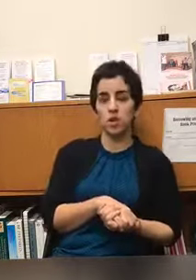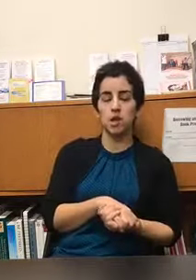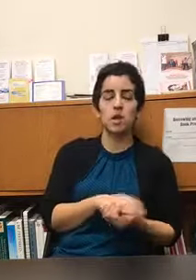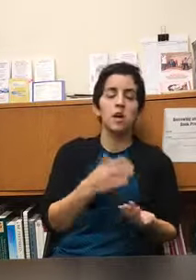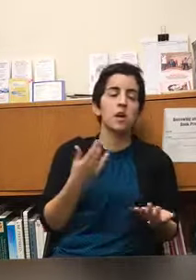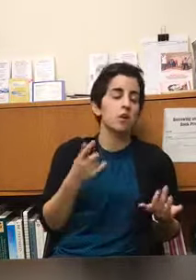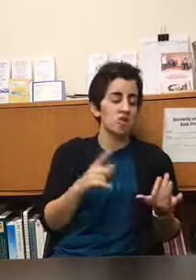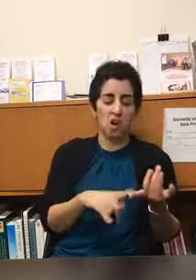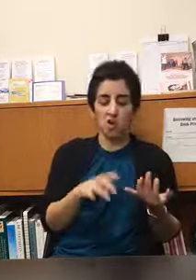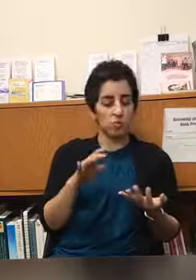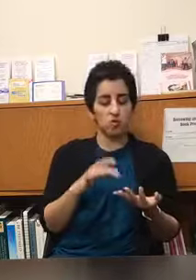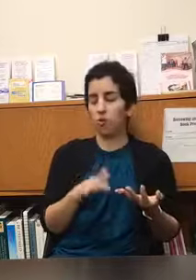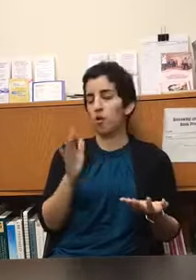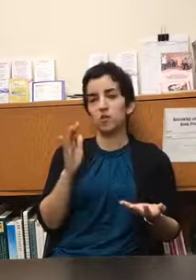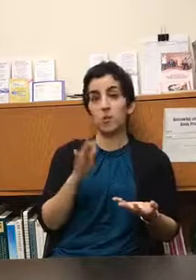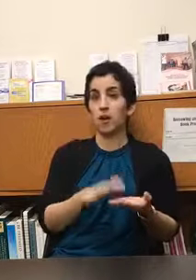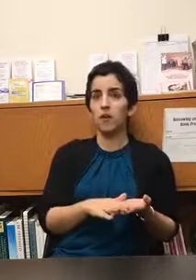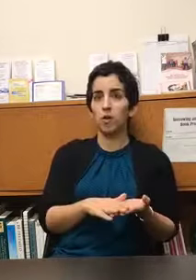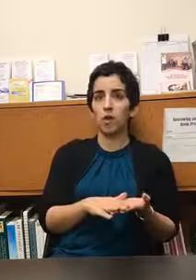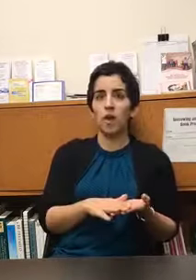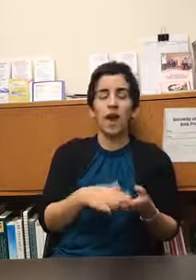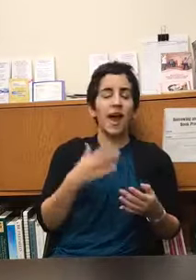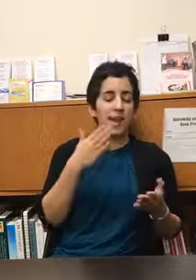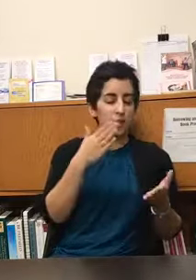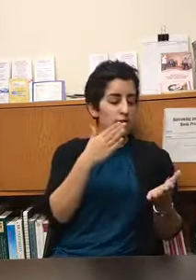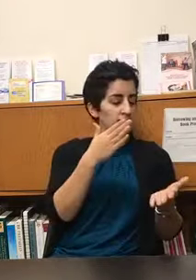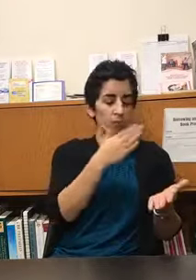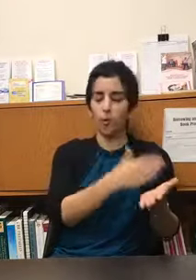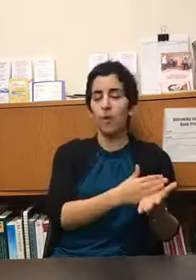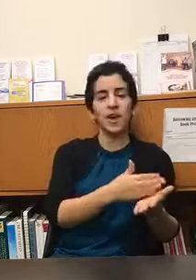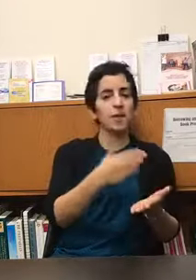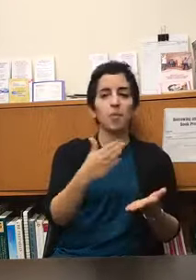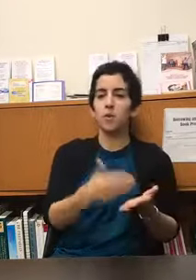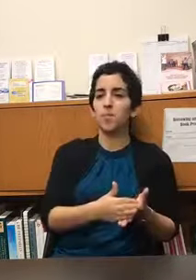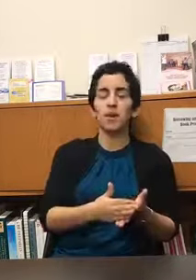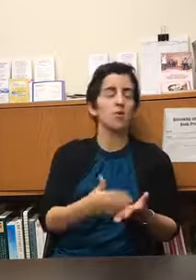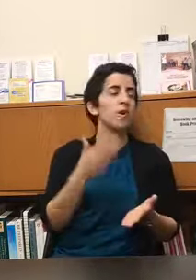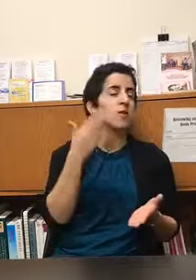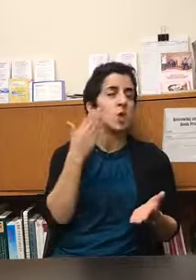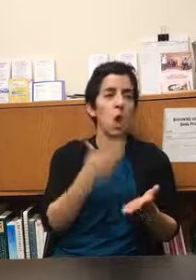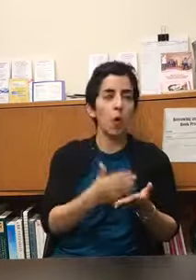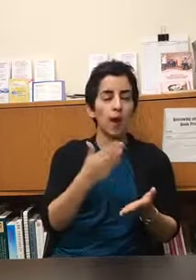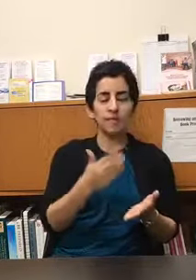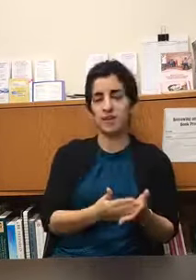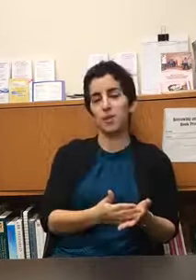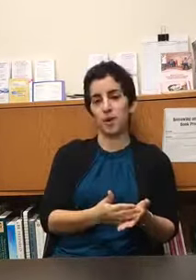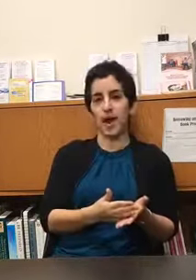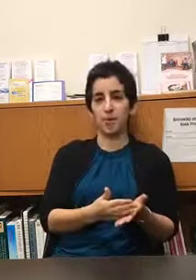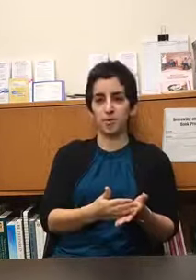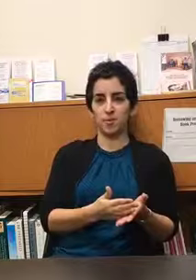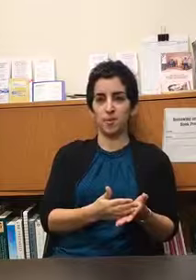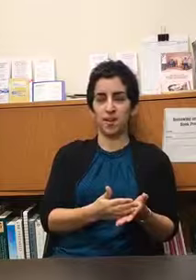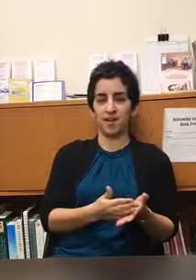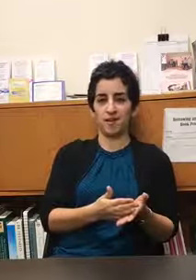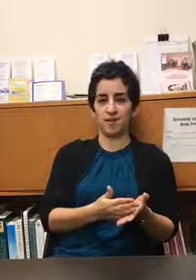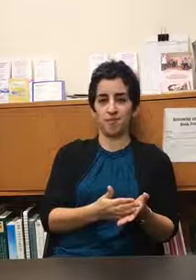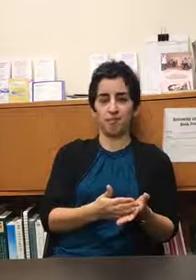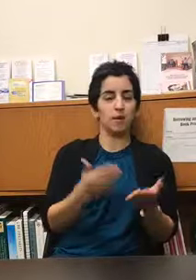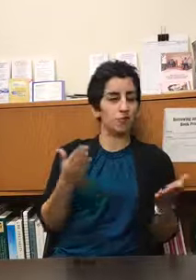to home to work to wherever and you get from point a to point b and you have no idea what happened in between i'm sure